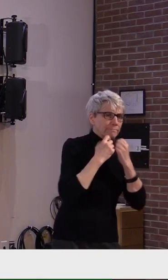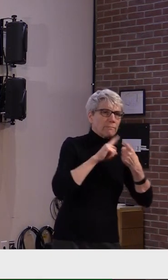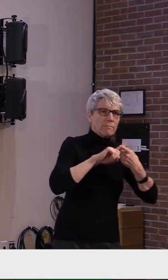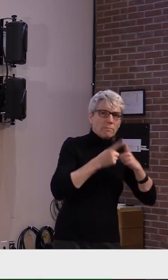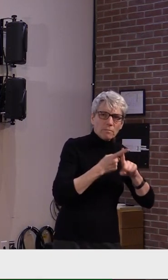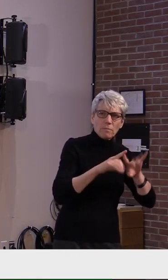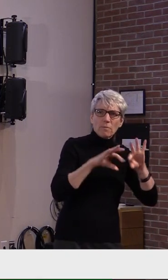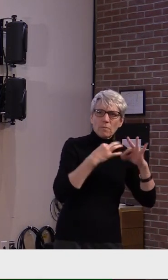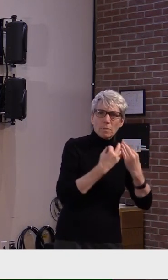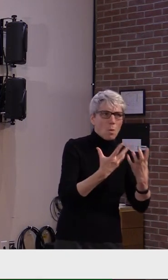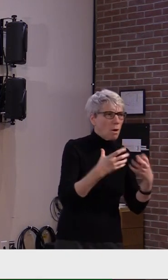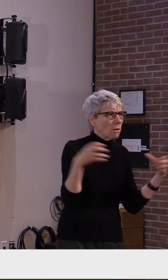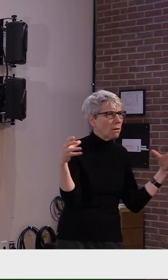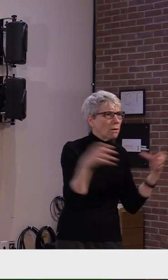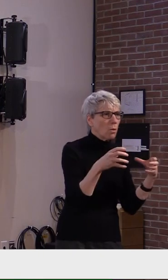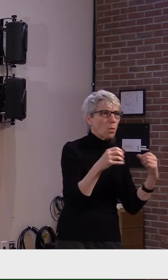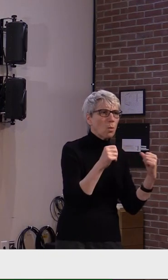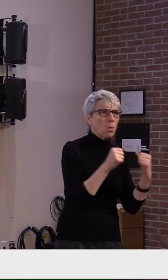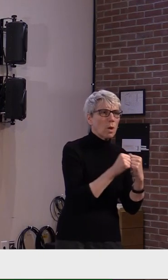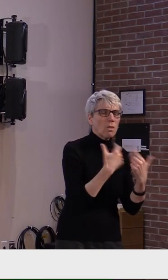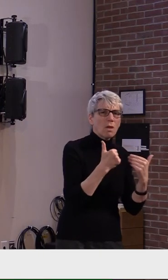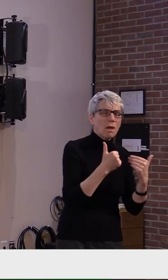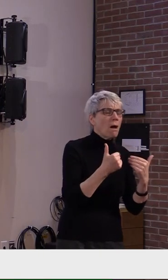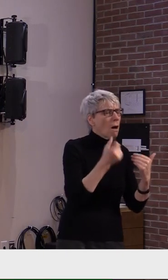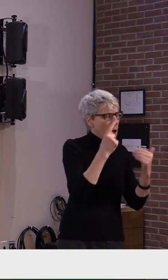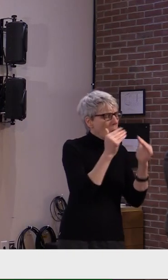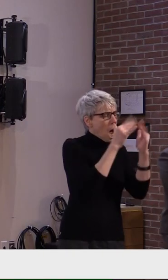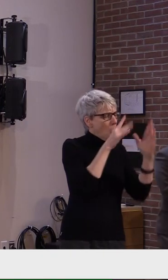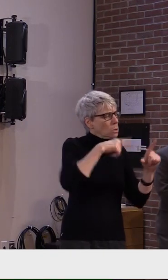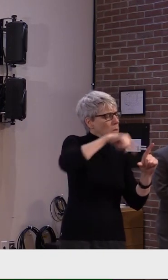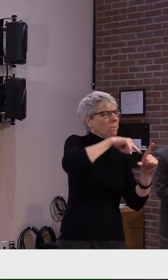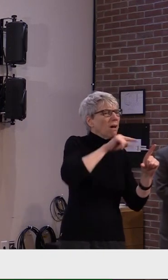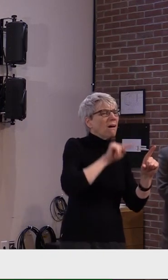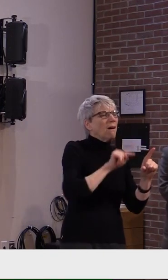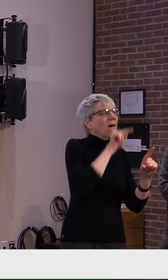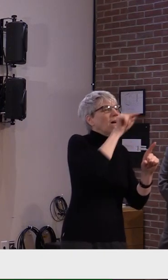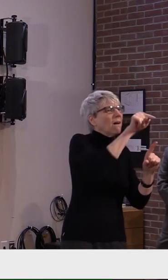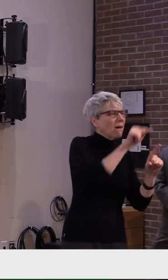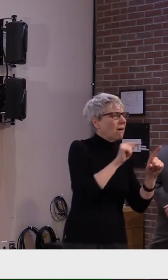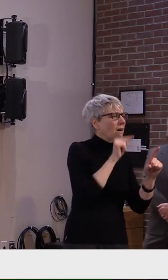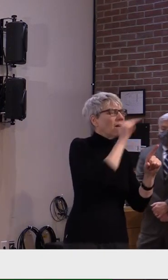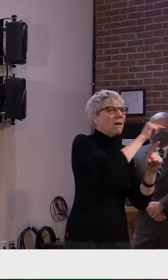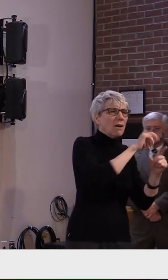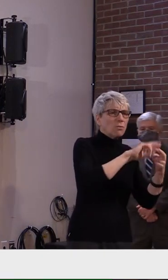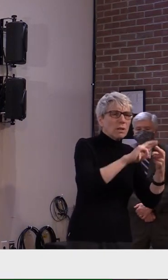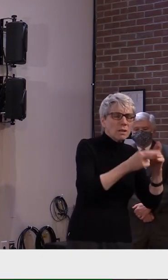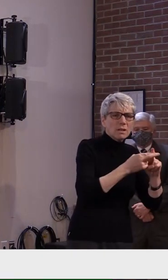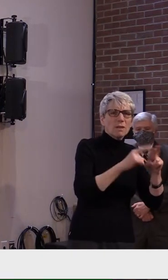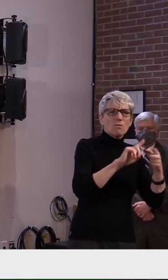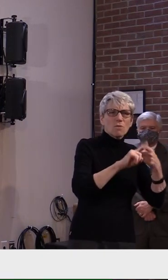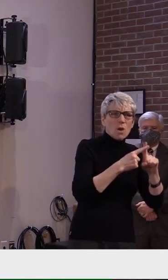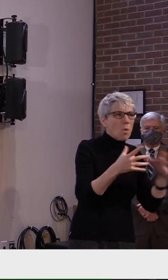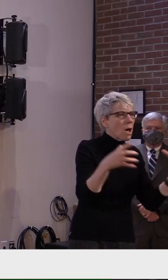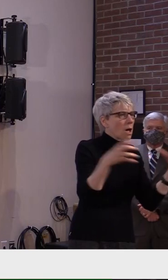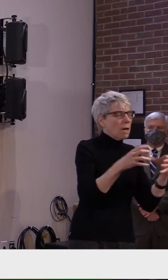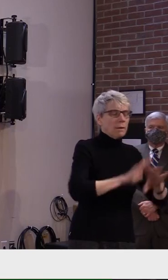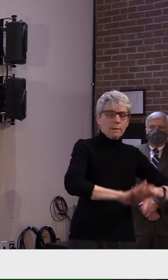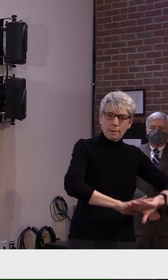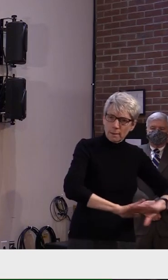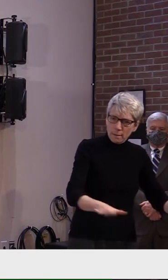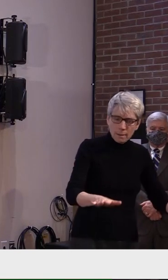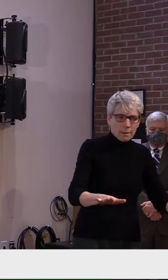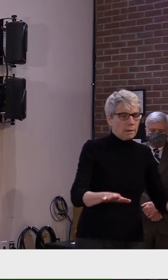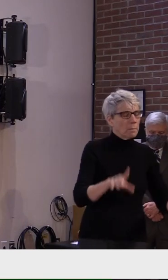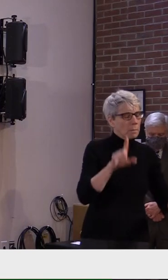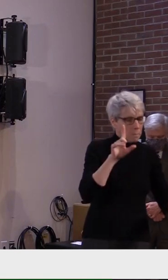easy. But based on what we've seen driving transmission, it is necessary. I know we can